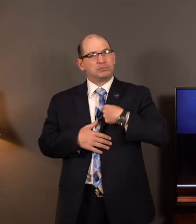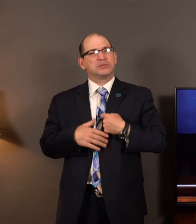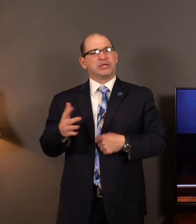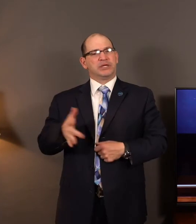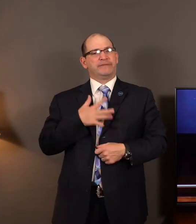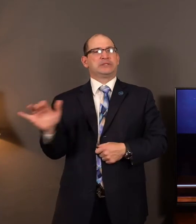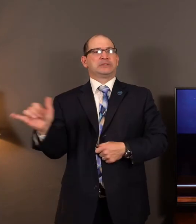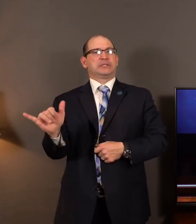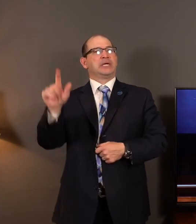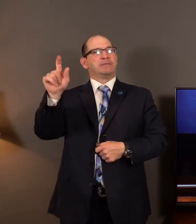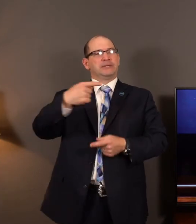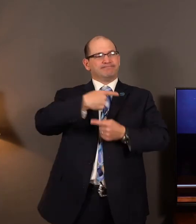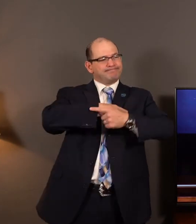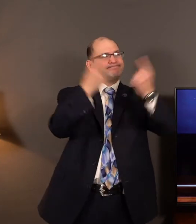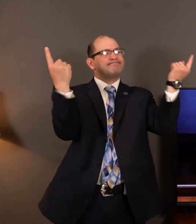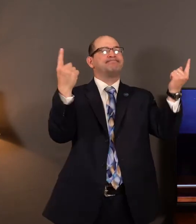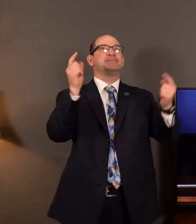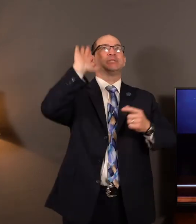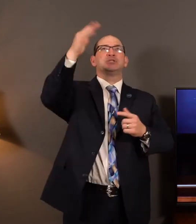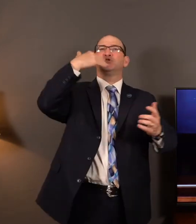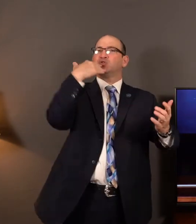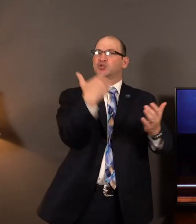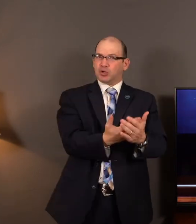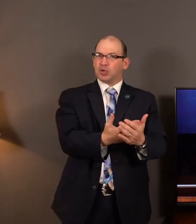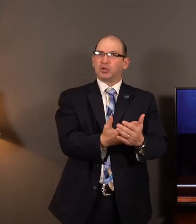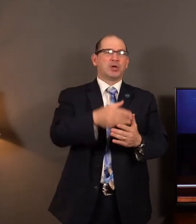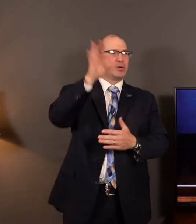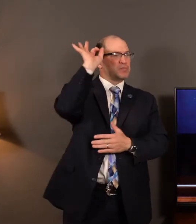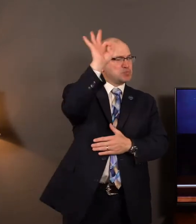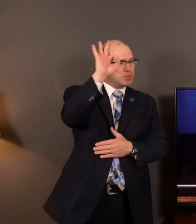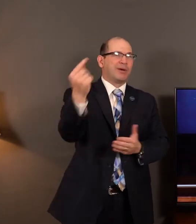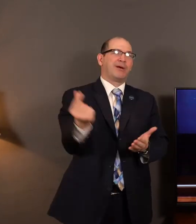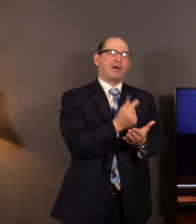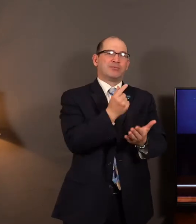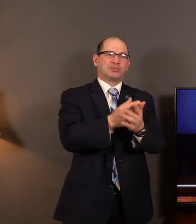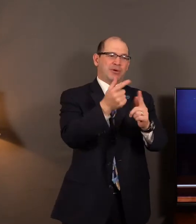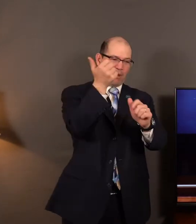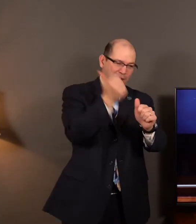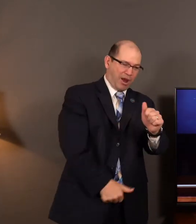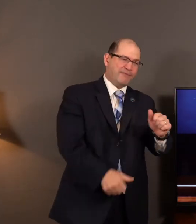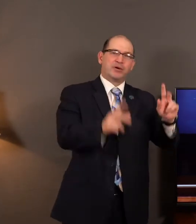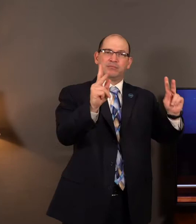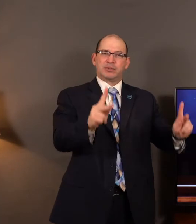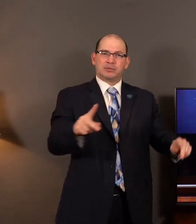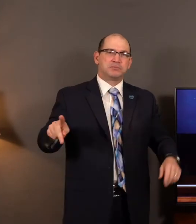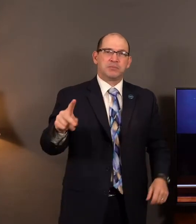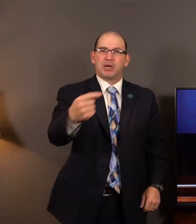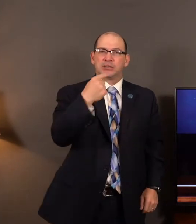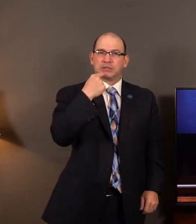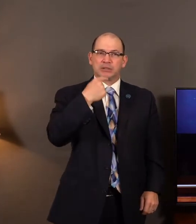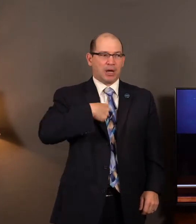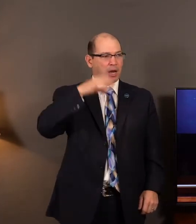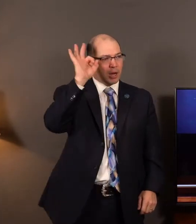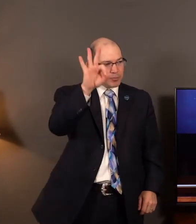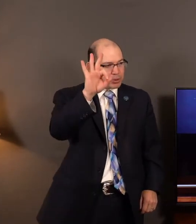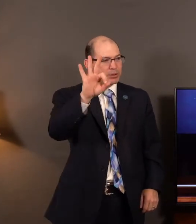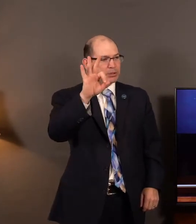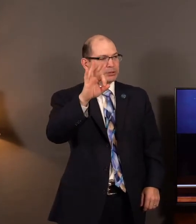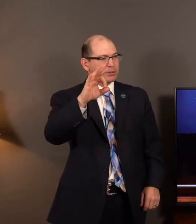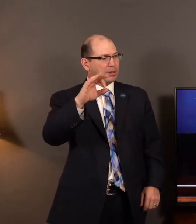that we must share it as well, that we may preach the gospel to every creature. Paul said, For though I preach the gospel, I have nothing to